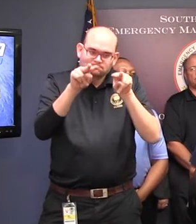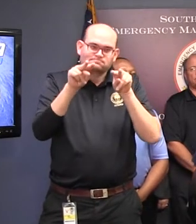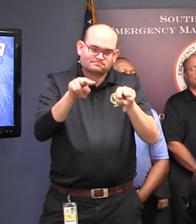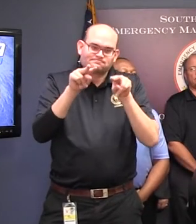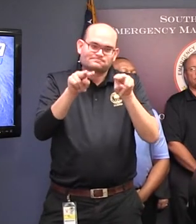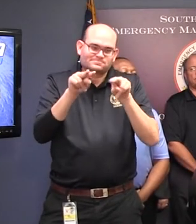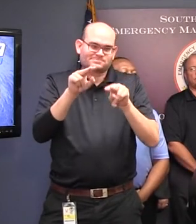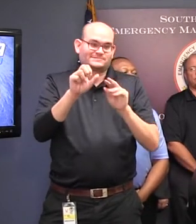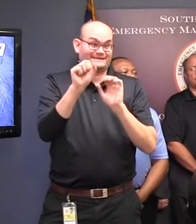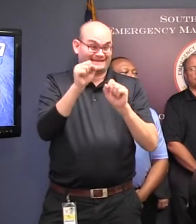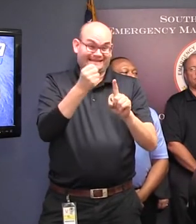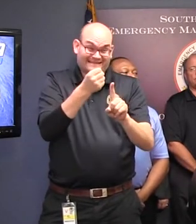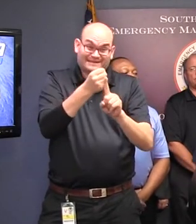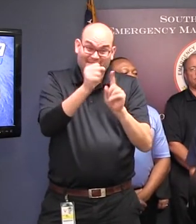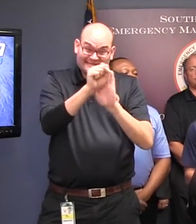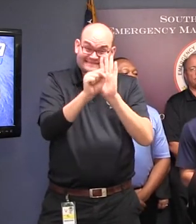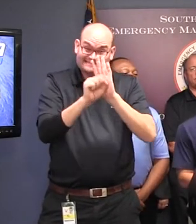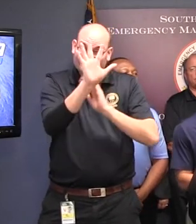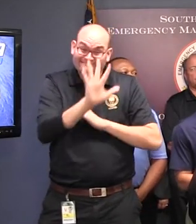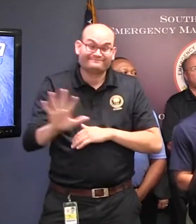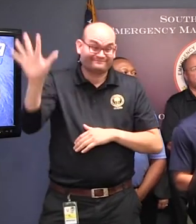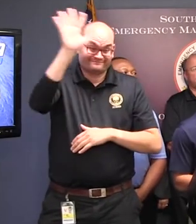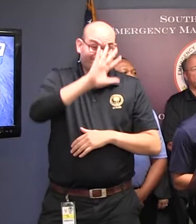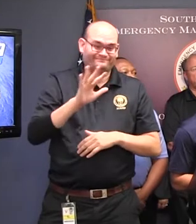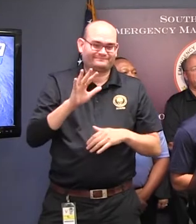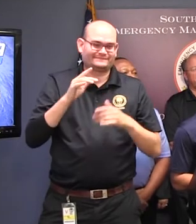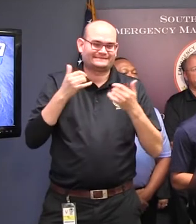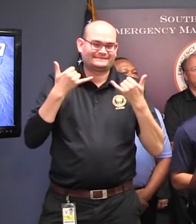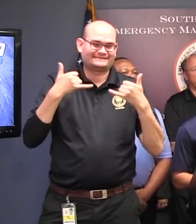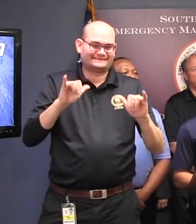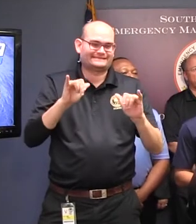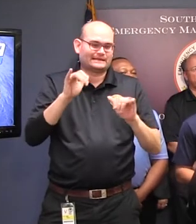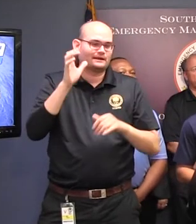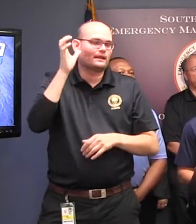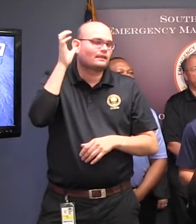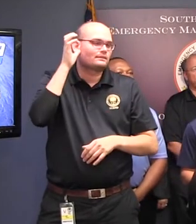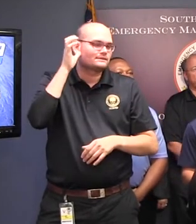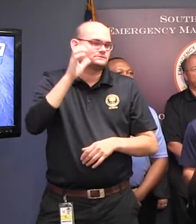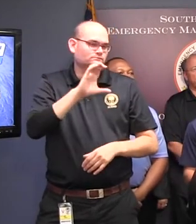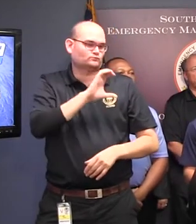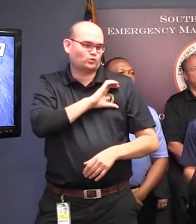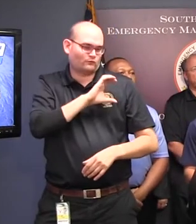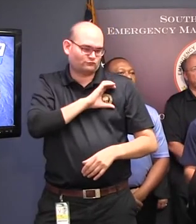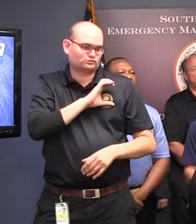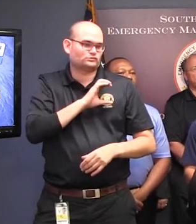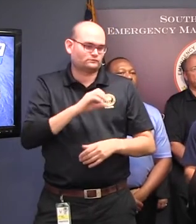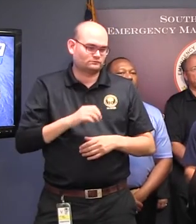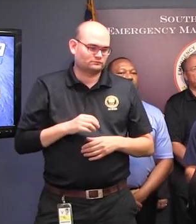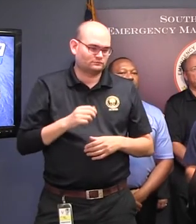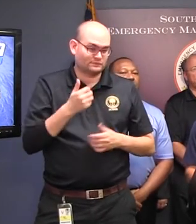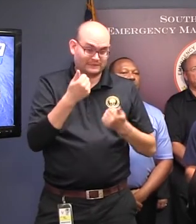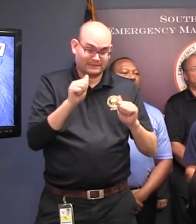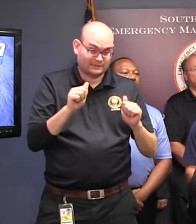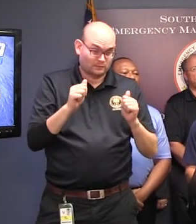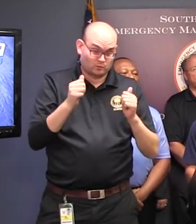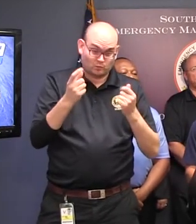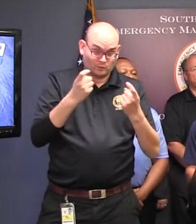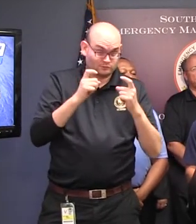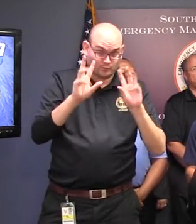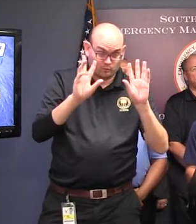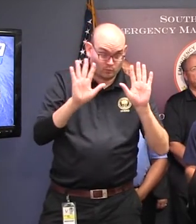advice of local emergency management officials. Thank you. Anybody have any questions about the weather? The weather report or predictions?